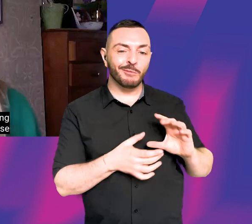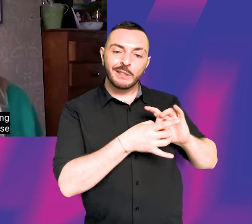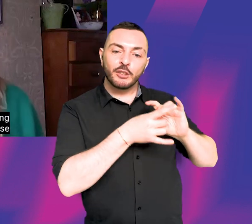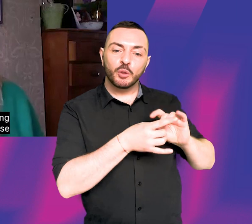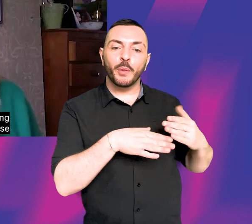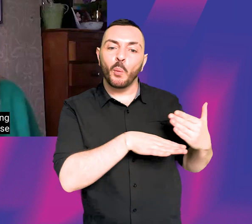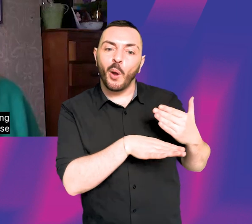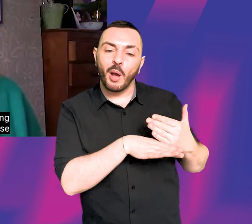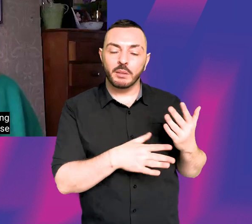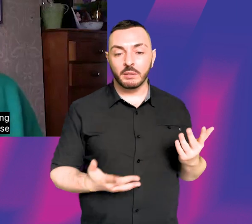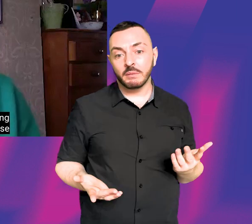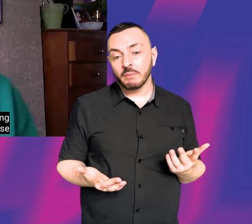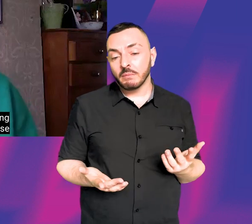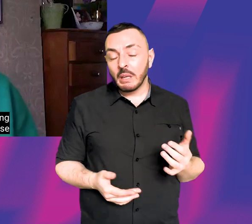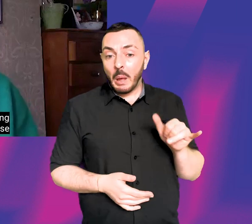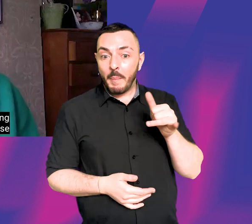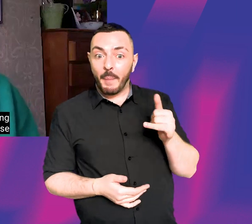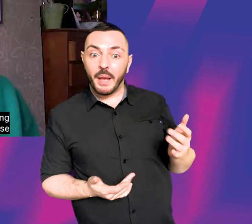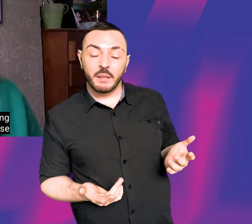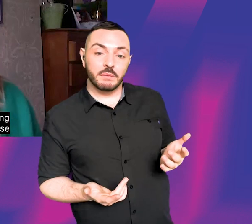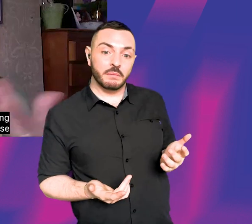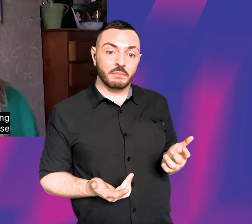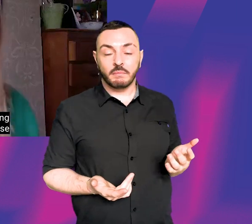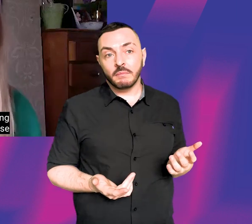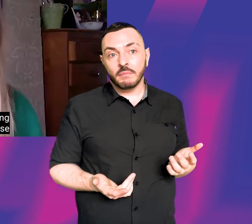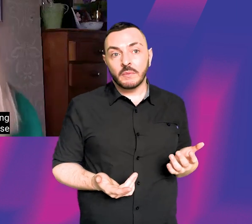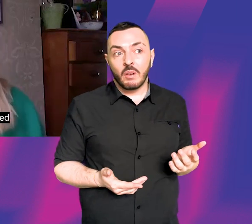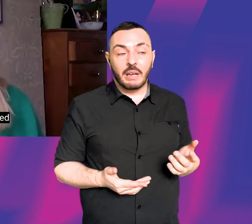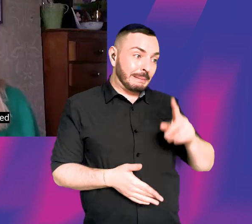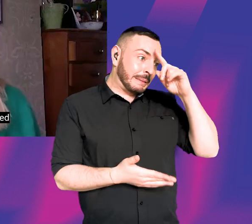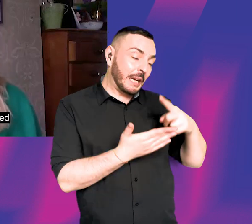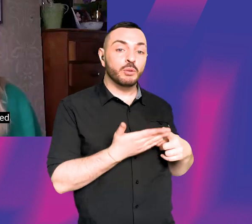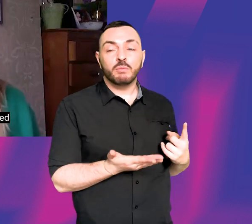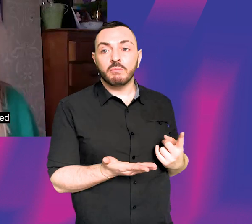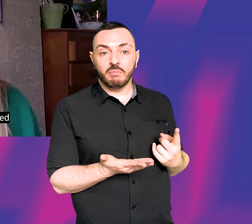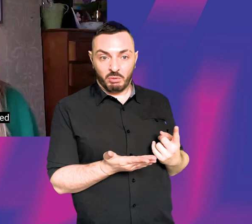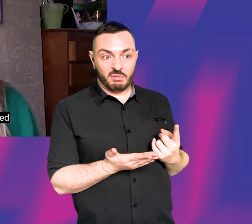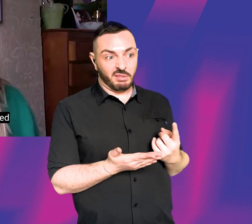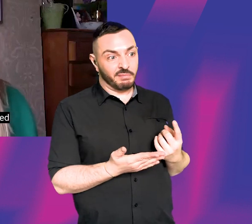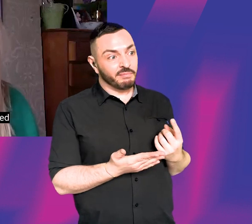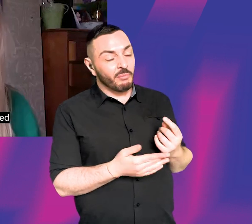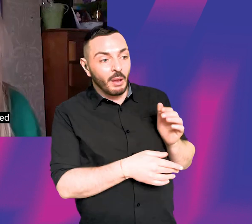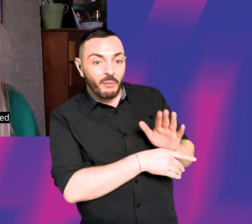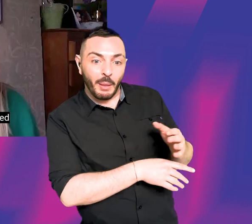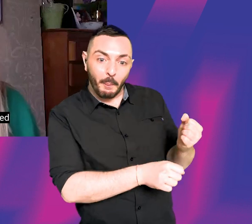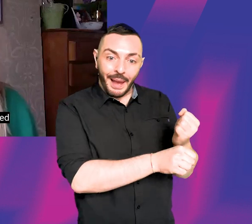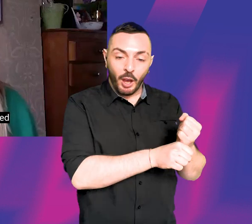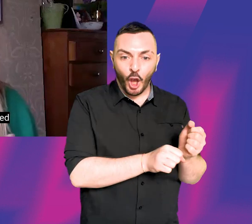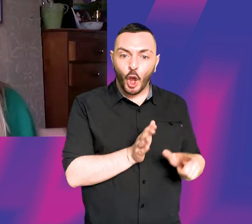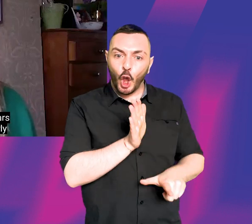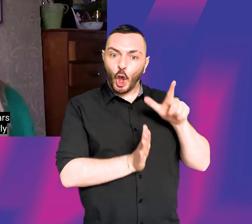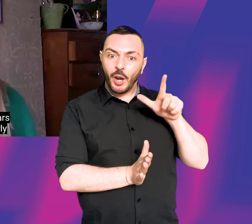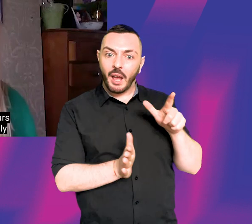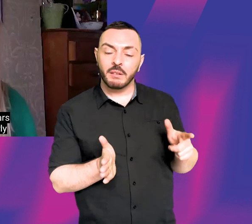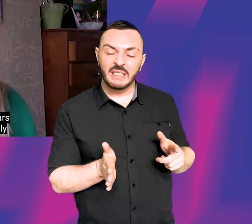made. I mean, I might've ended up trying, deciding to become a filmmaker earlier because maybe, you know, that's something that, you know, happened to me later in my